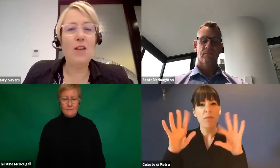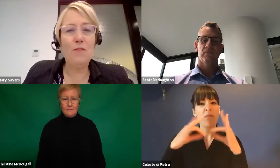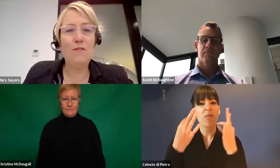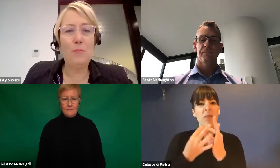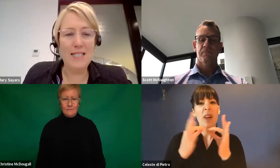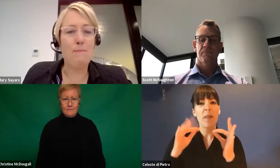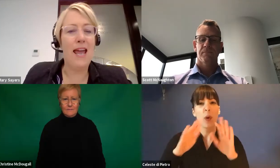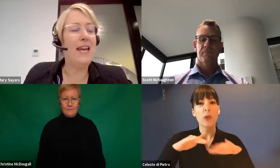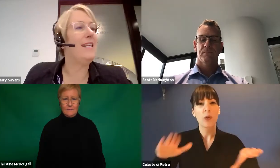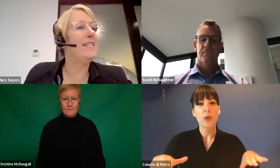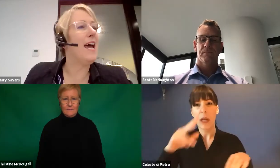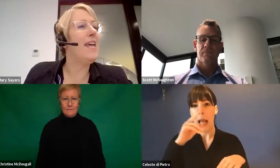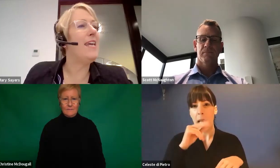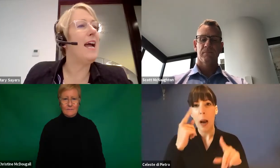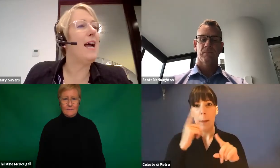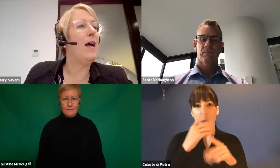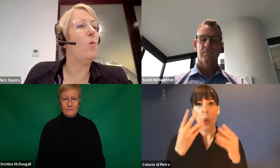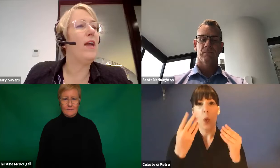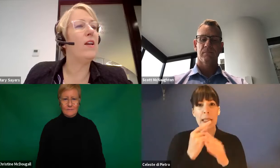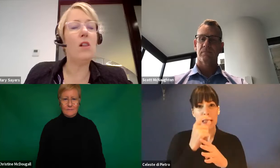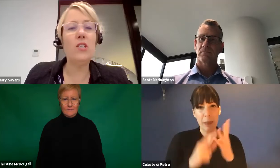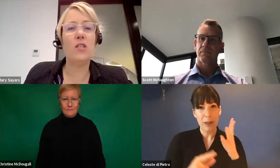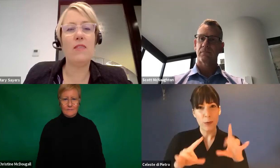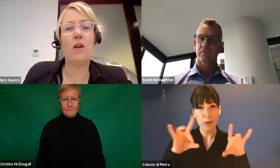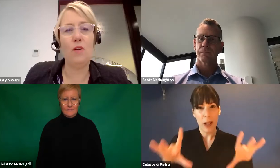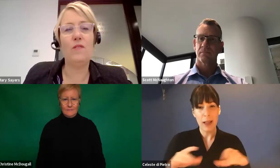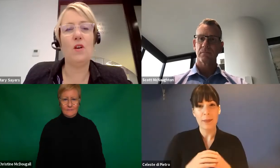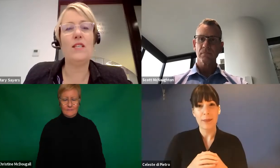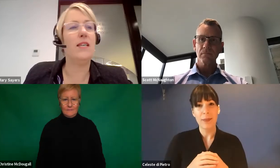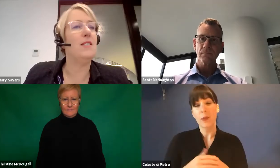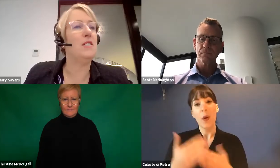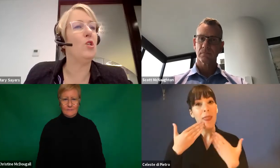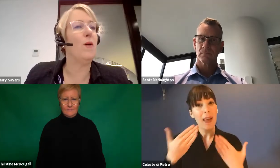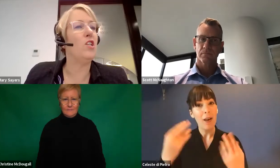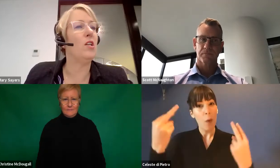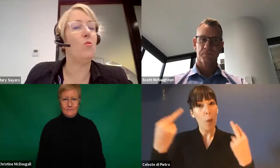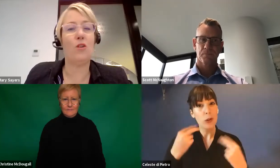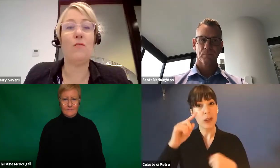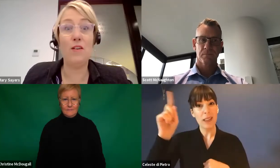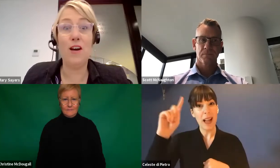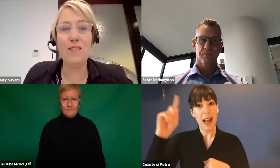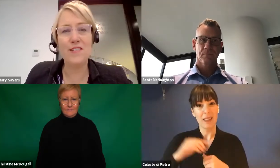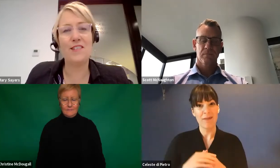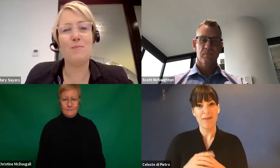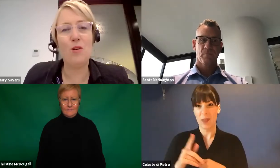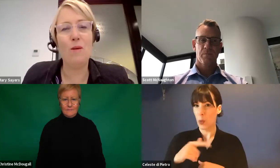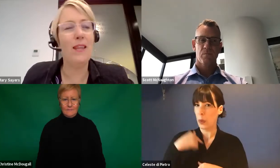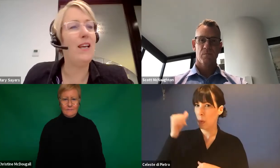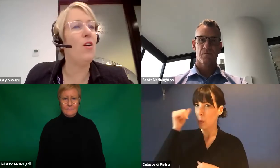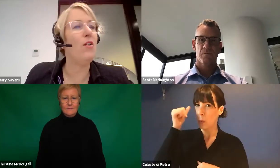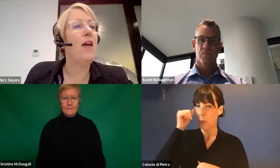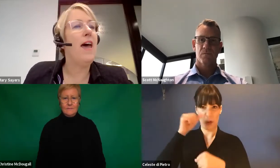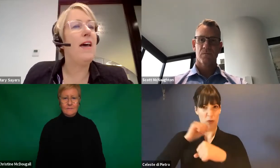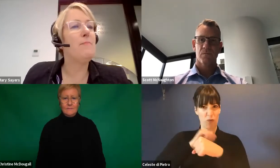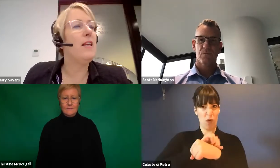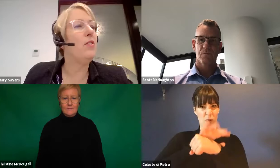So thank you for participating today. We acknowledge that the COVID-19 situation or coronavirus as it's more commonly